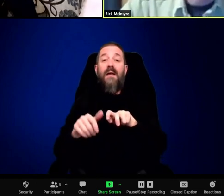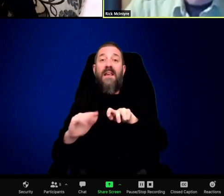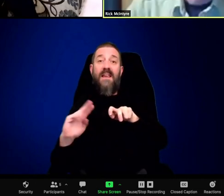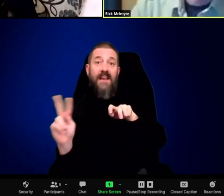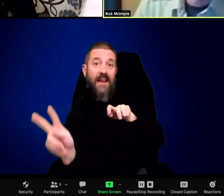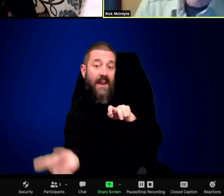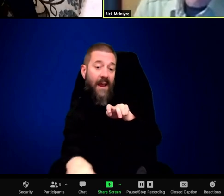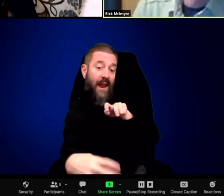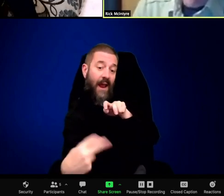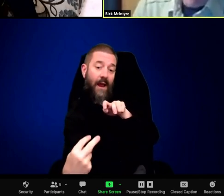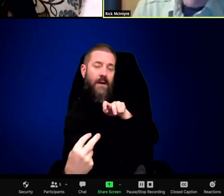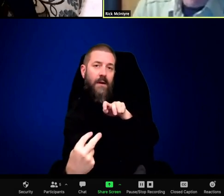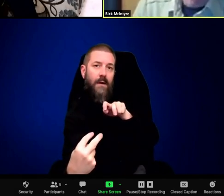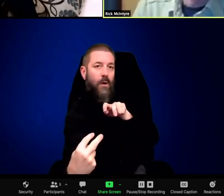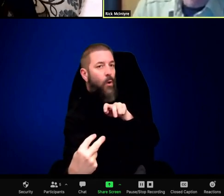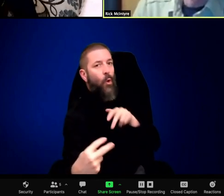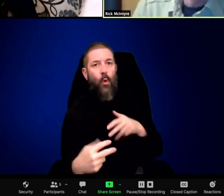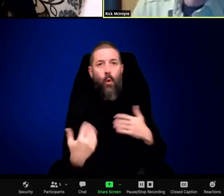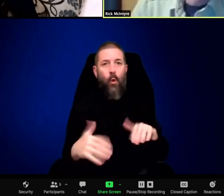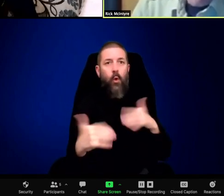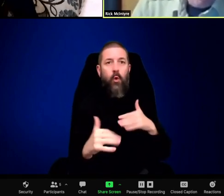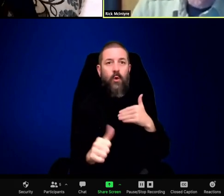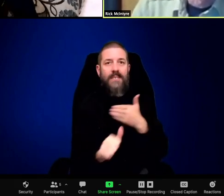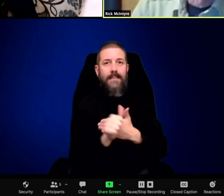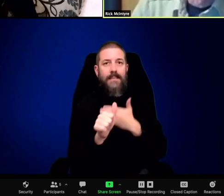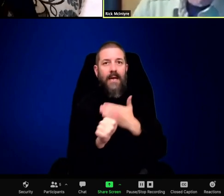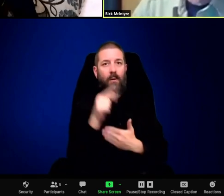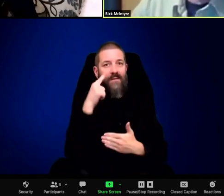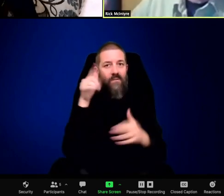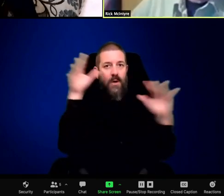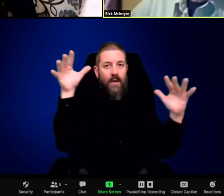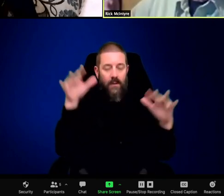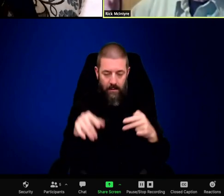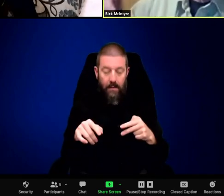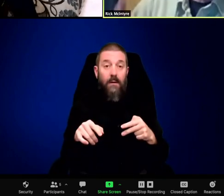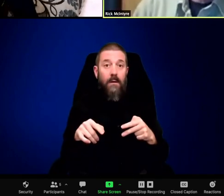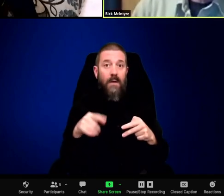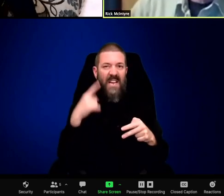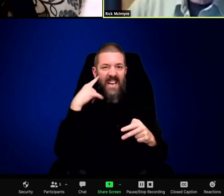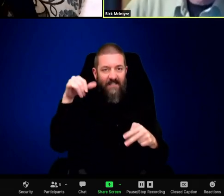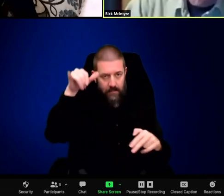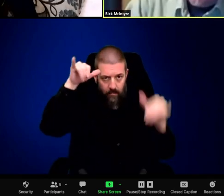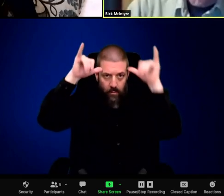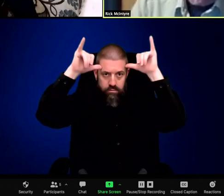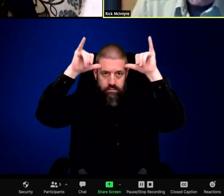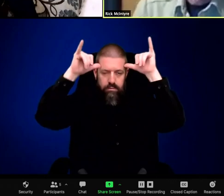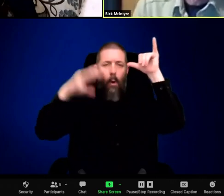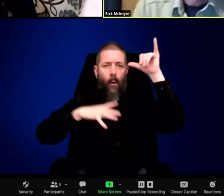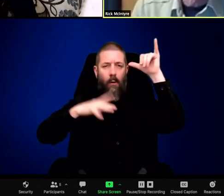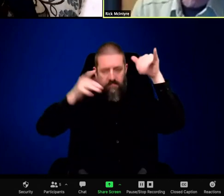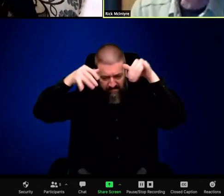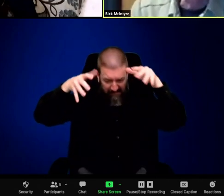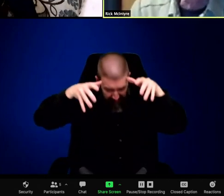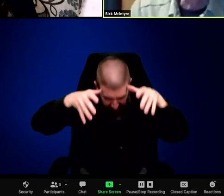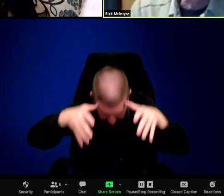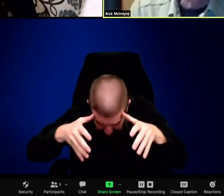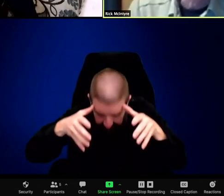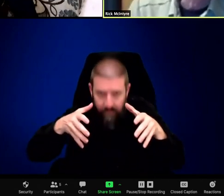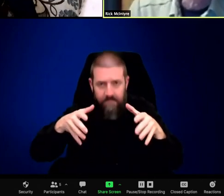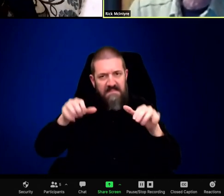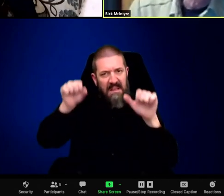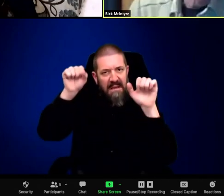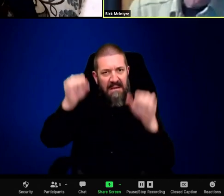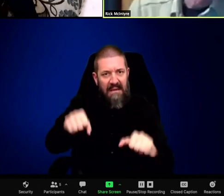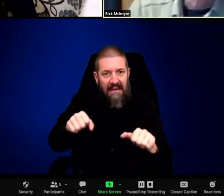going to act as a drag, whether she's 80 pounds, 90 pounds, whatever, that's going to be a significant factor slowing down the